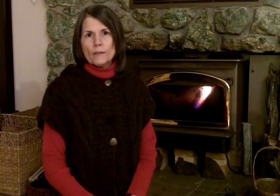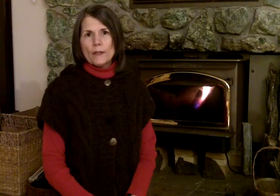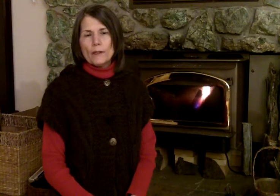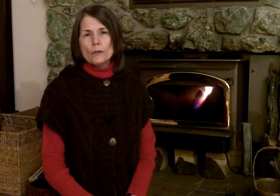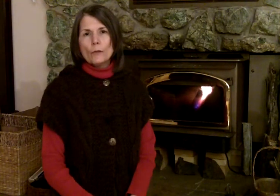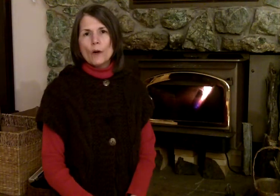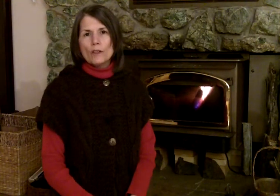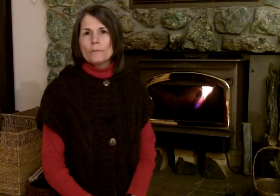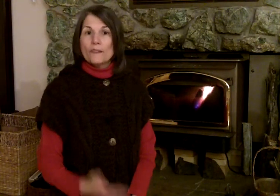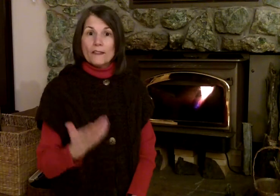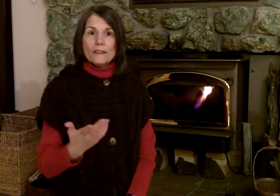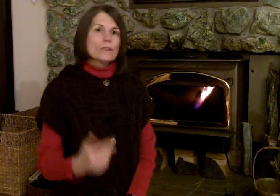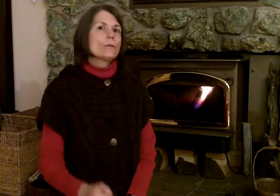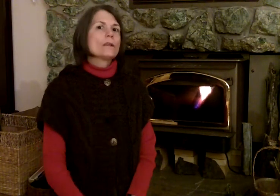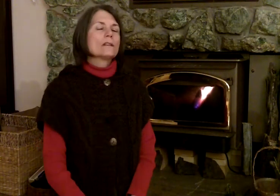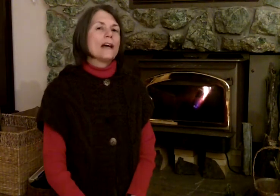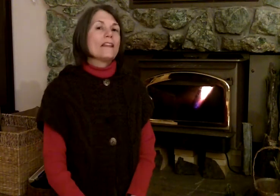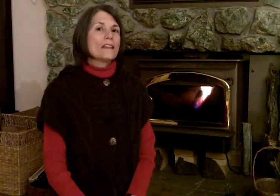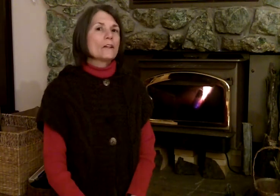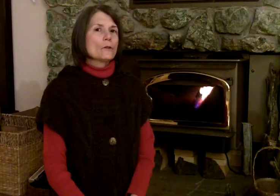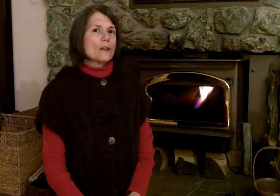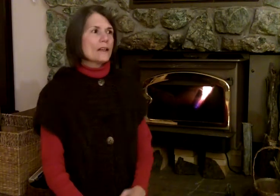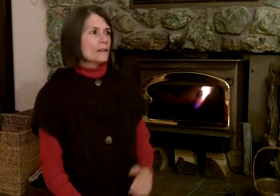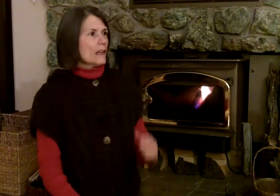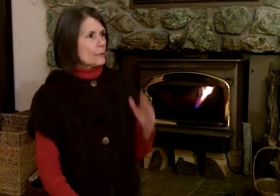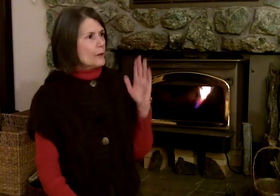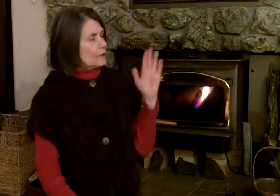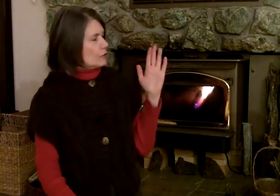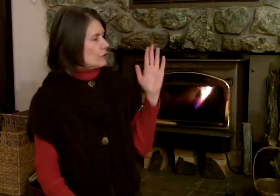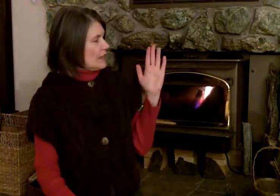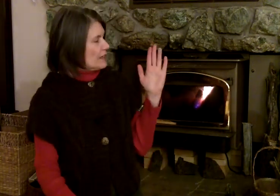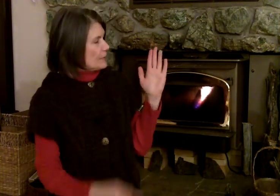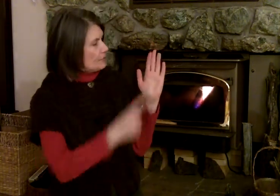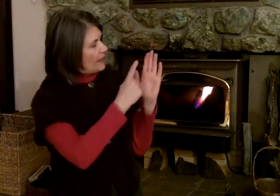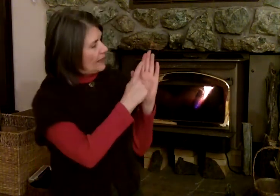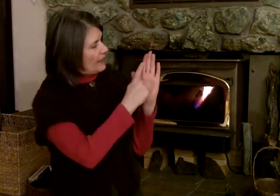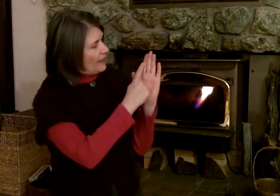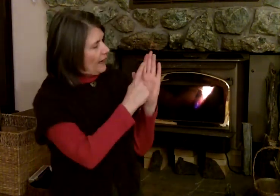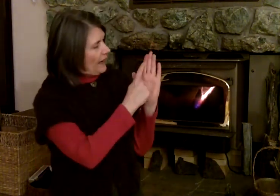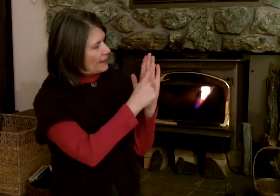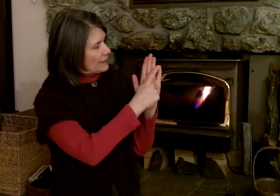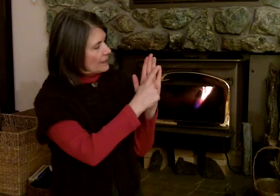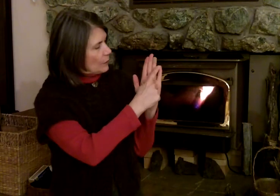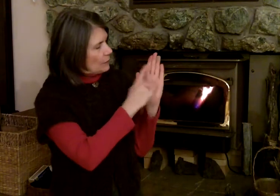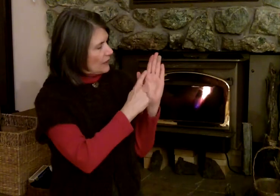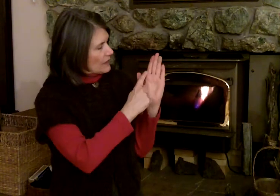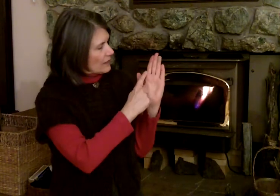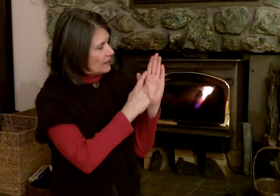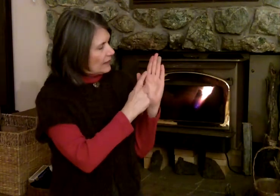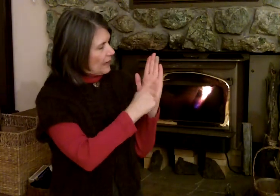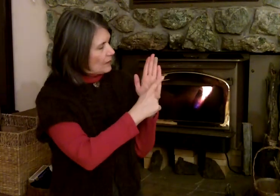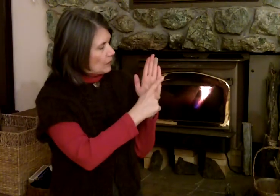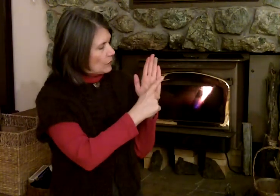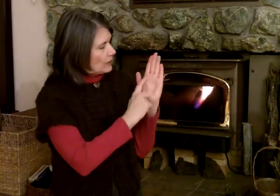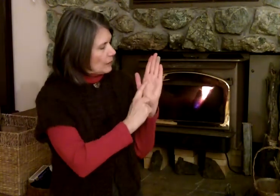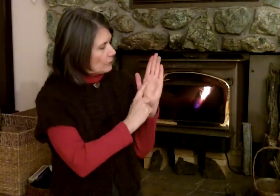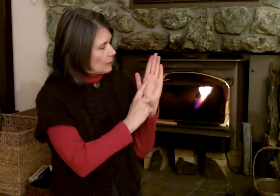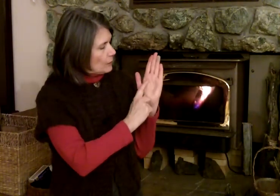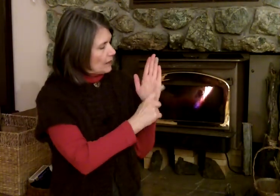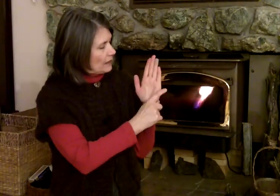as many as you want. This is what I think goes on in a lot of practitioners' heads. I did a terrible lesson. I'm not good enough. My